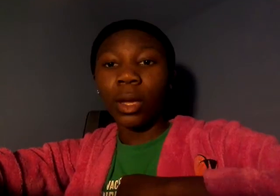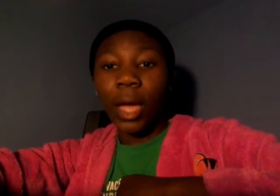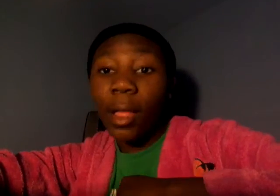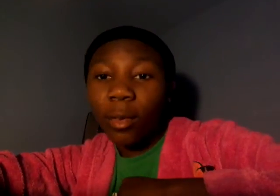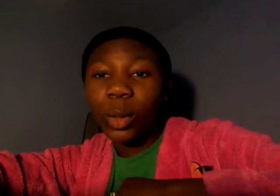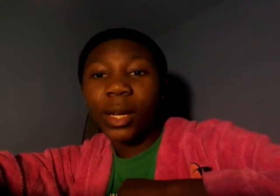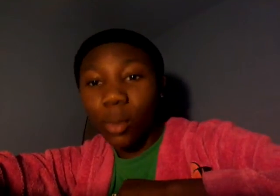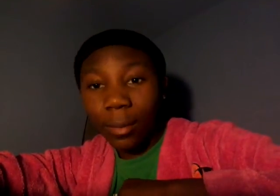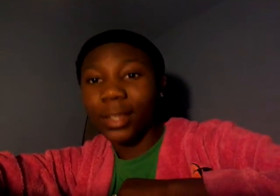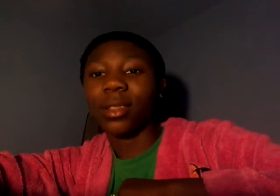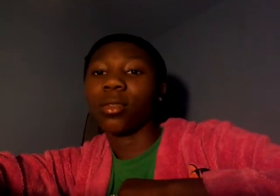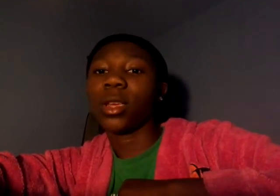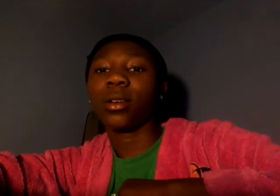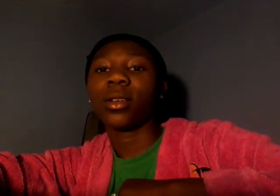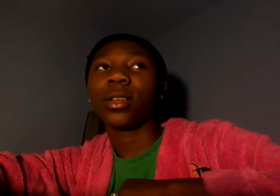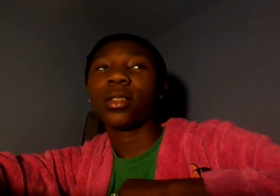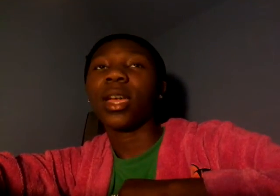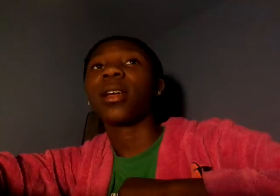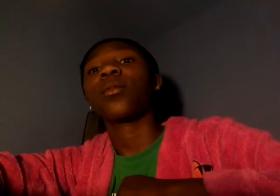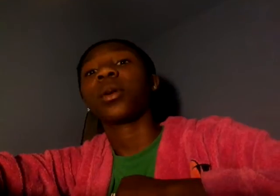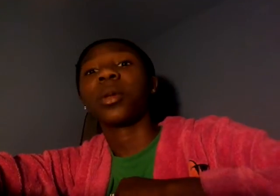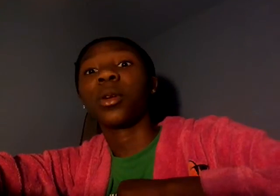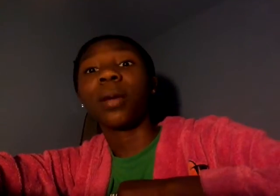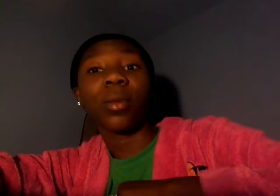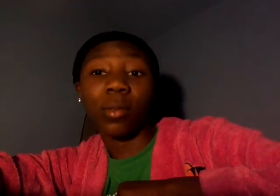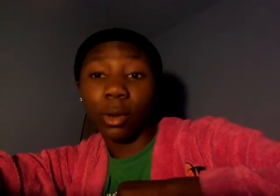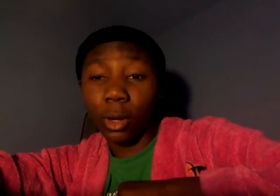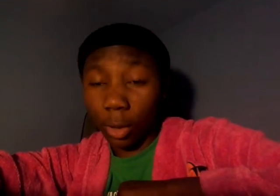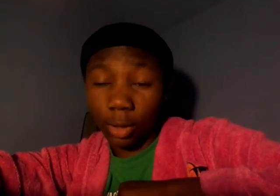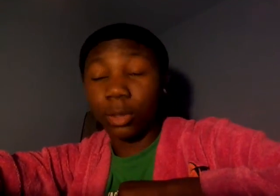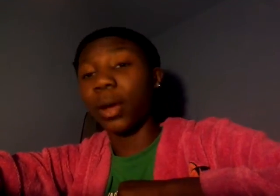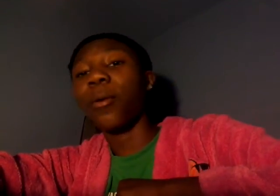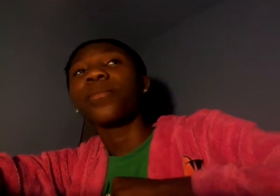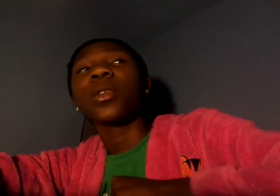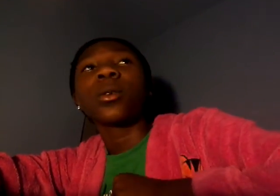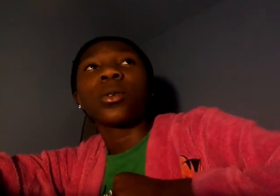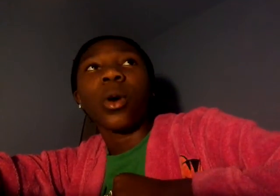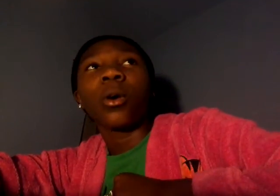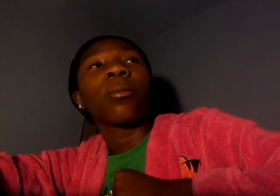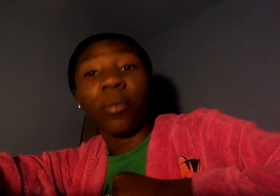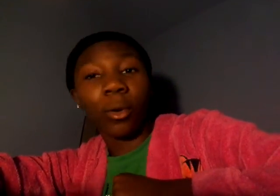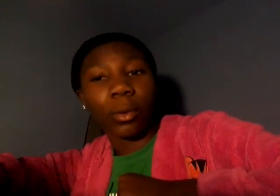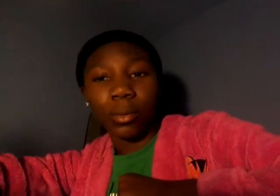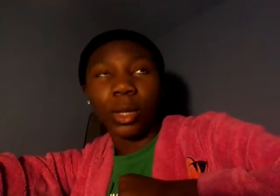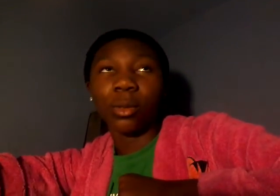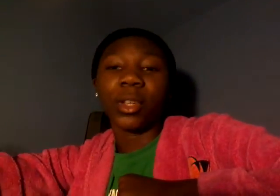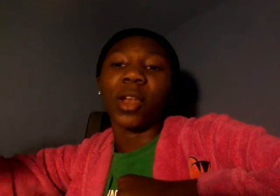hello everyone and welcome back to another video today i'm going to be doing an update video according to the title so before we get into my channel